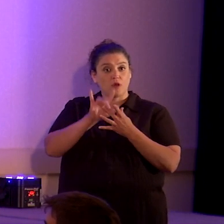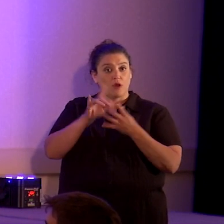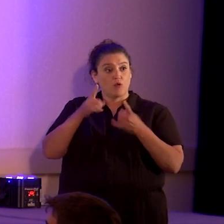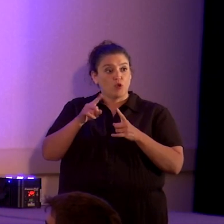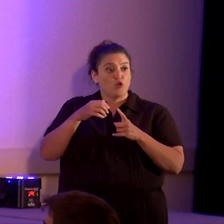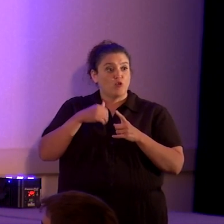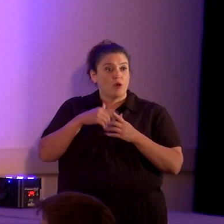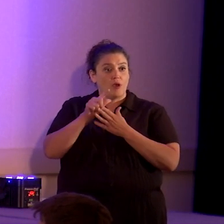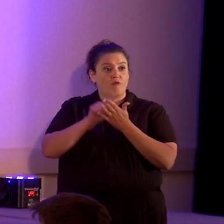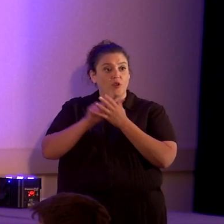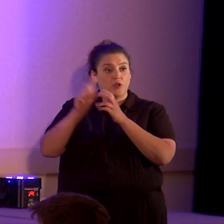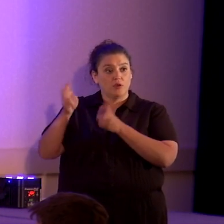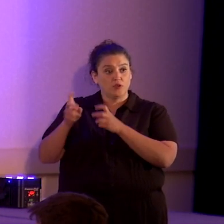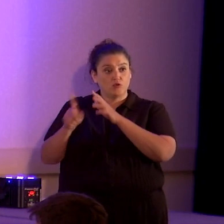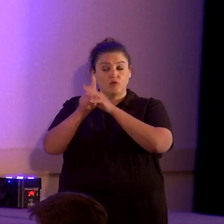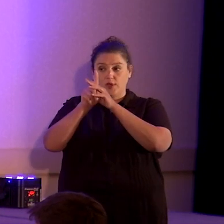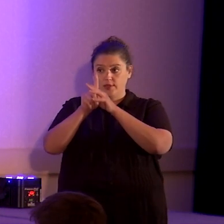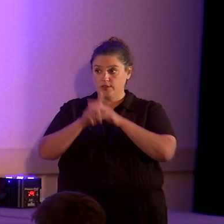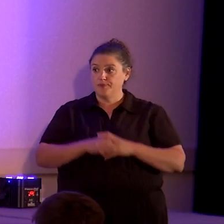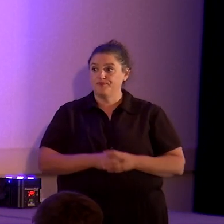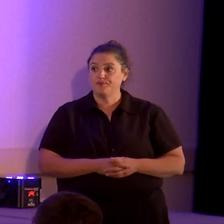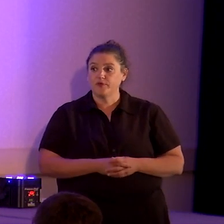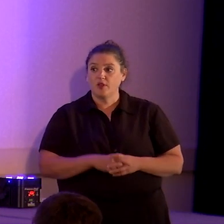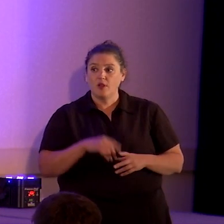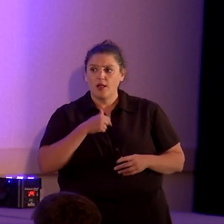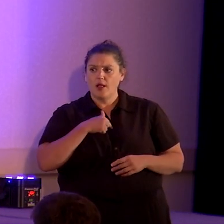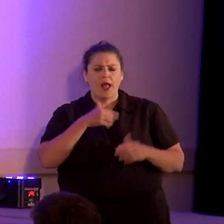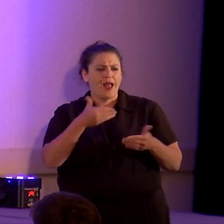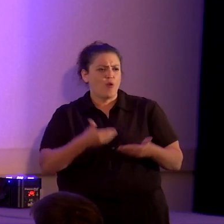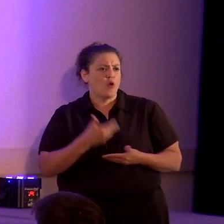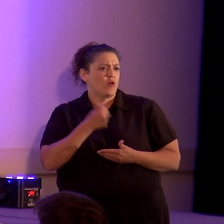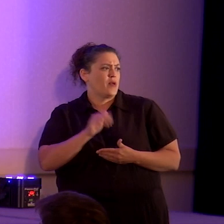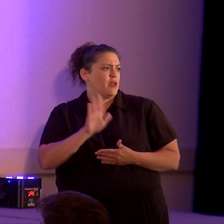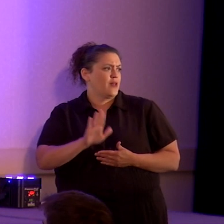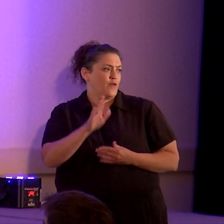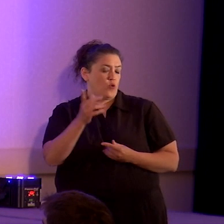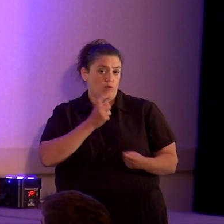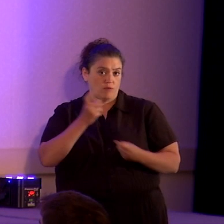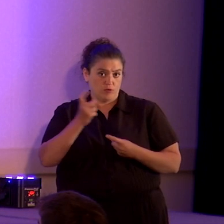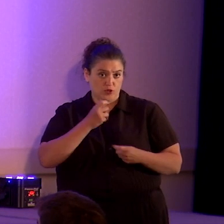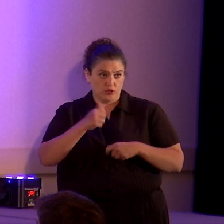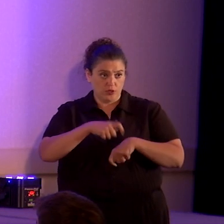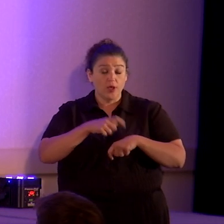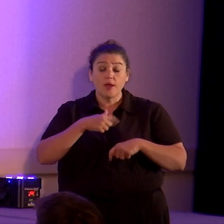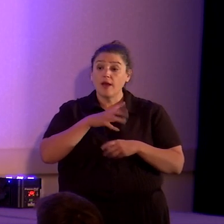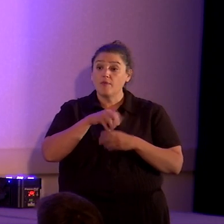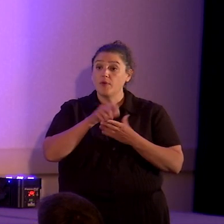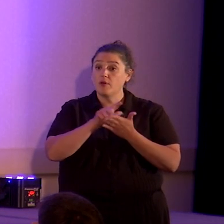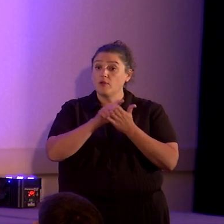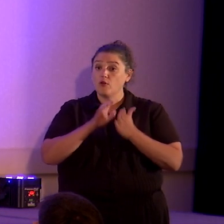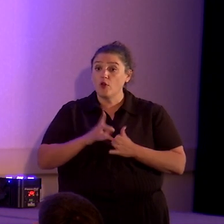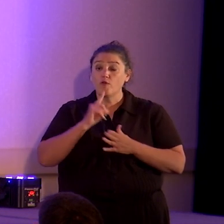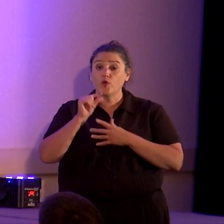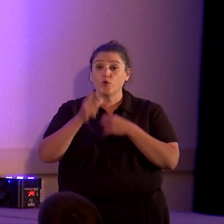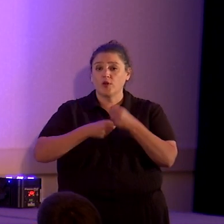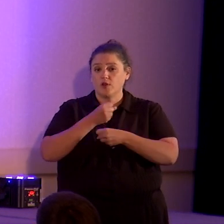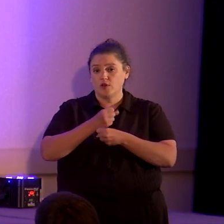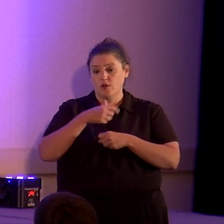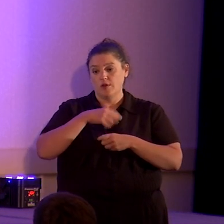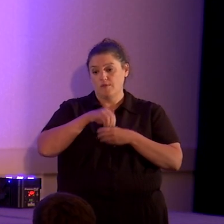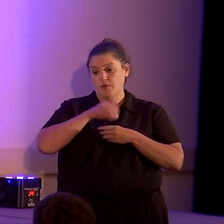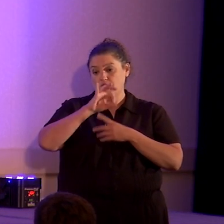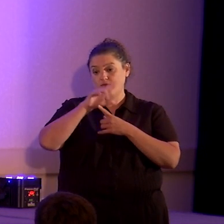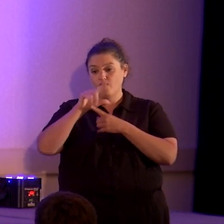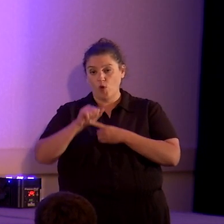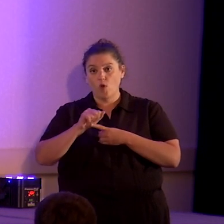legal issue that arises. I welcome any questions, as I said, at any time. I've been practicing for 20 years. I've practiced in Florida, New